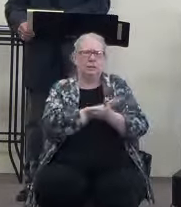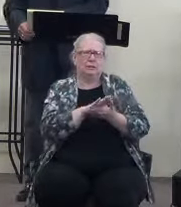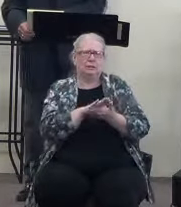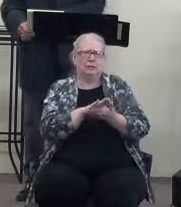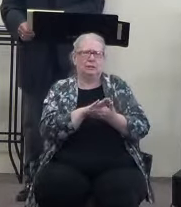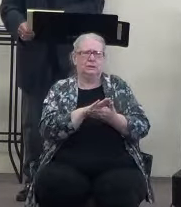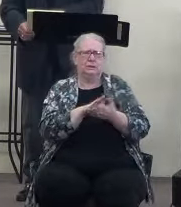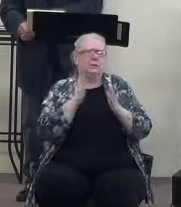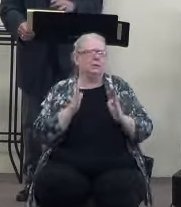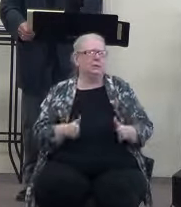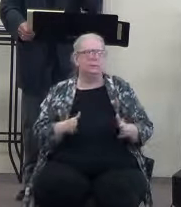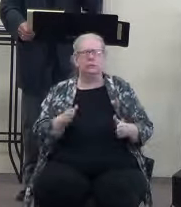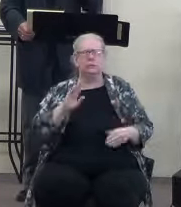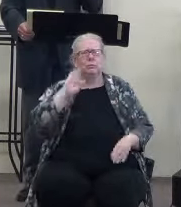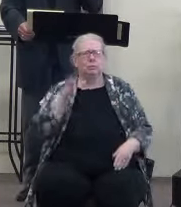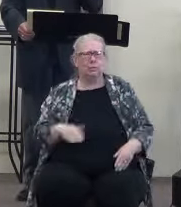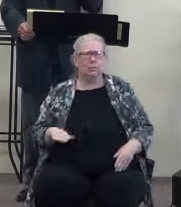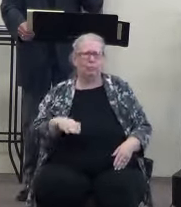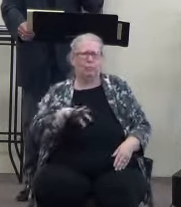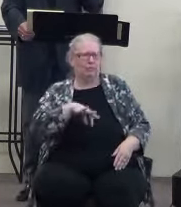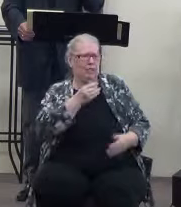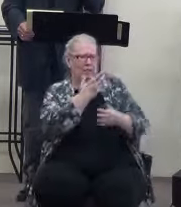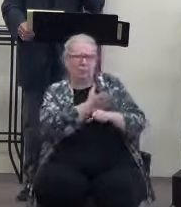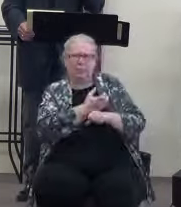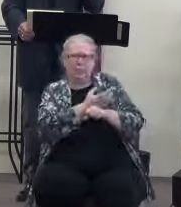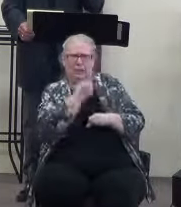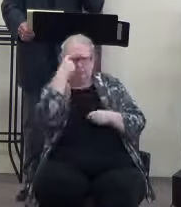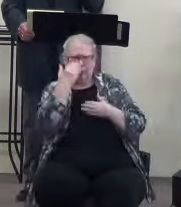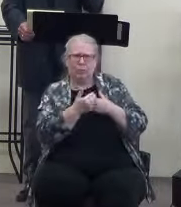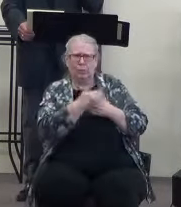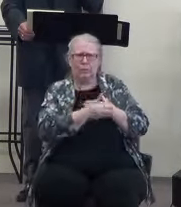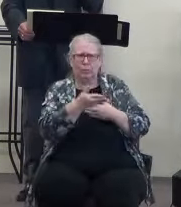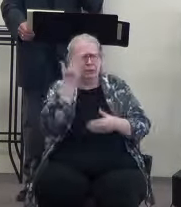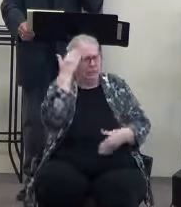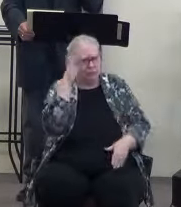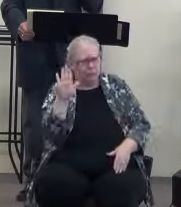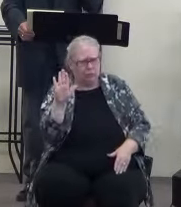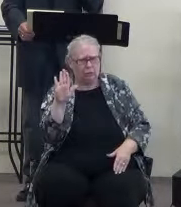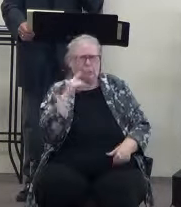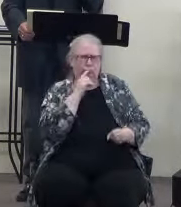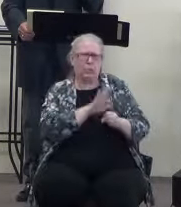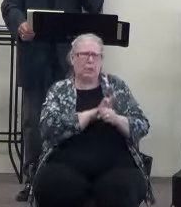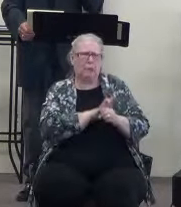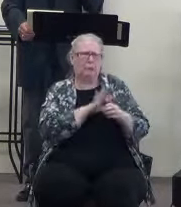baking for bread. They don't know the promises of God. And we look stupid.